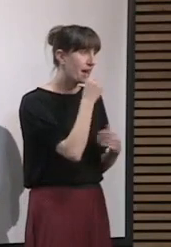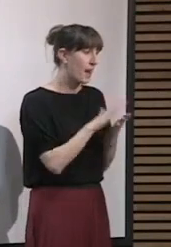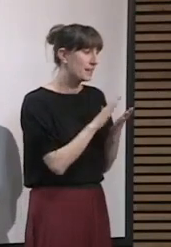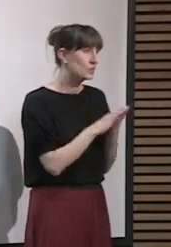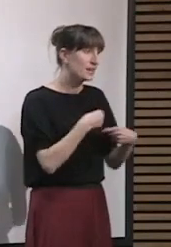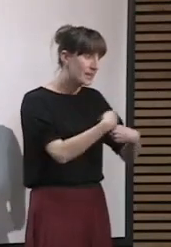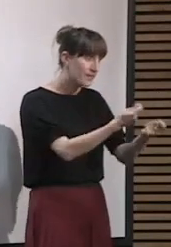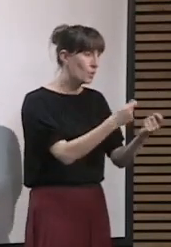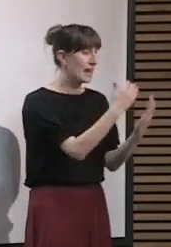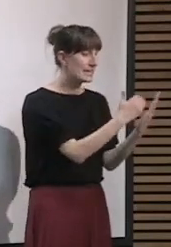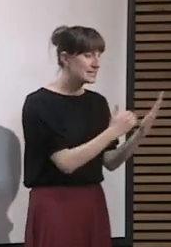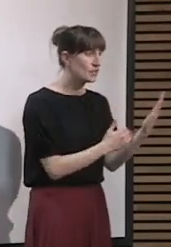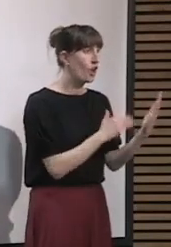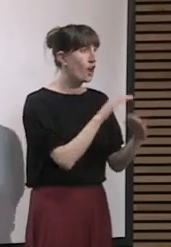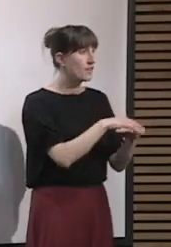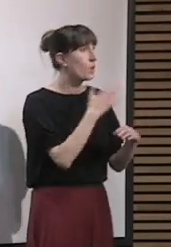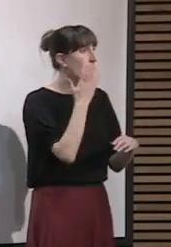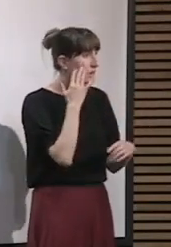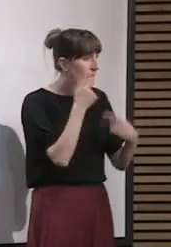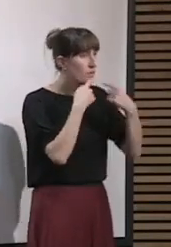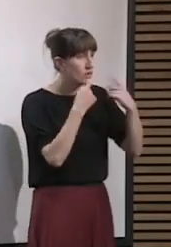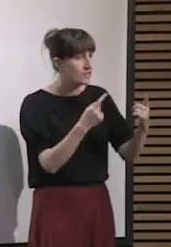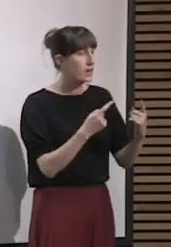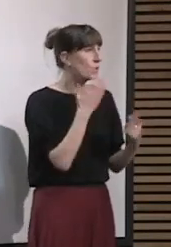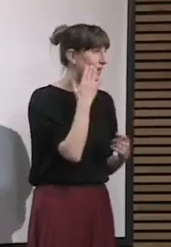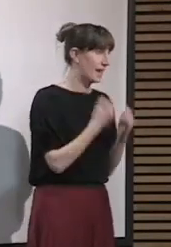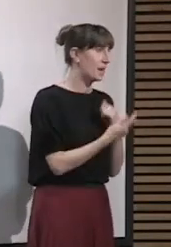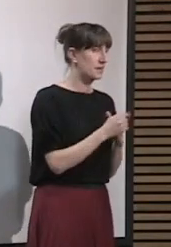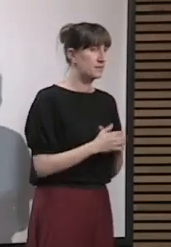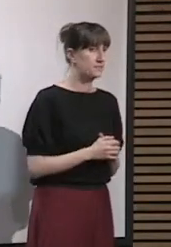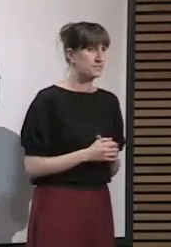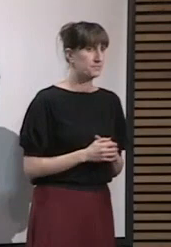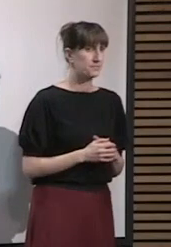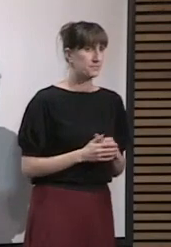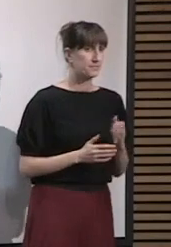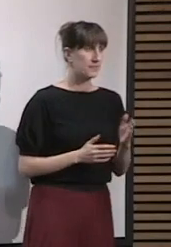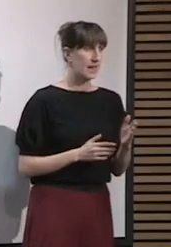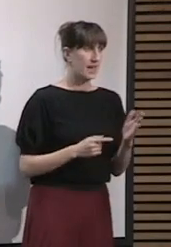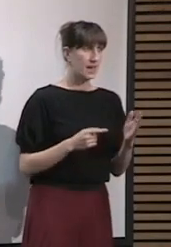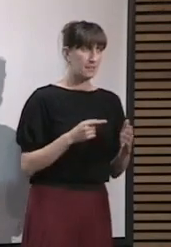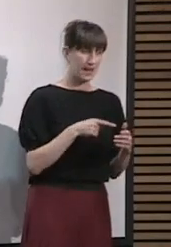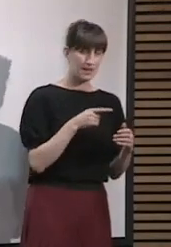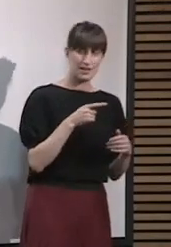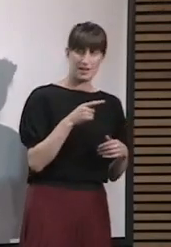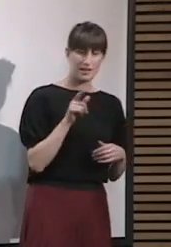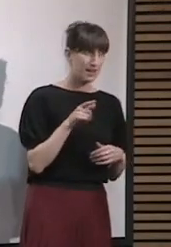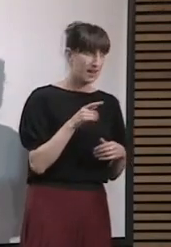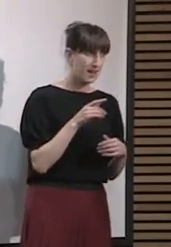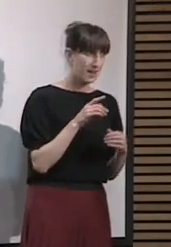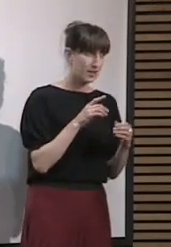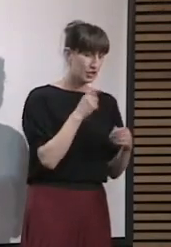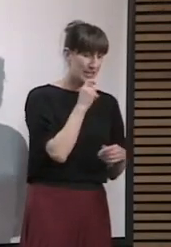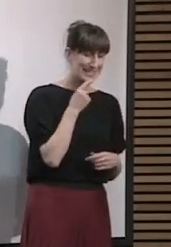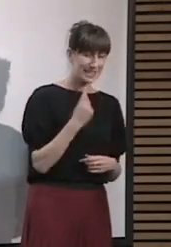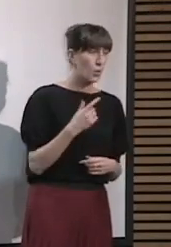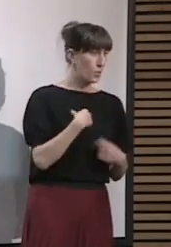of the cases that relate to schools, when the schools were notified, by whom and when that happened. We trust you when you say you're acting before you tell us